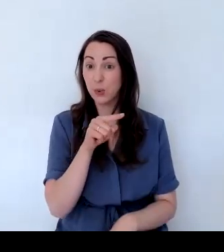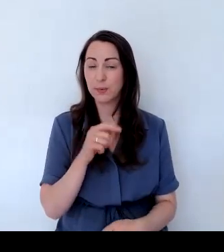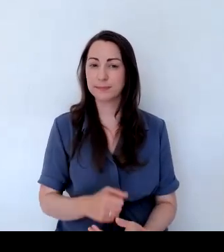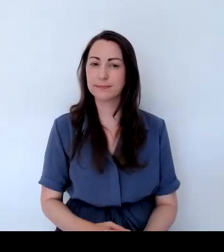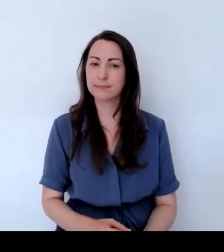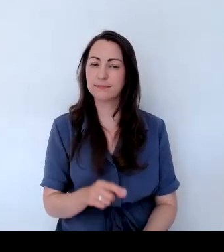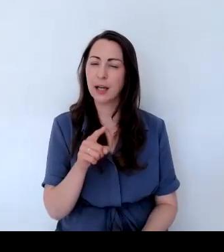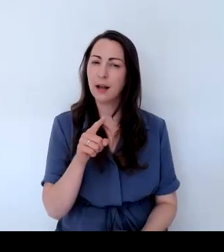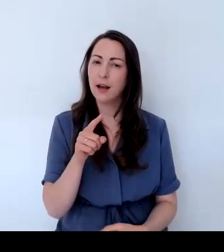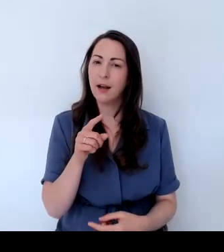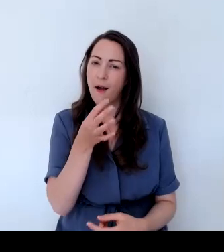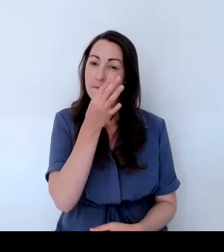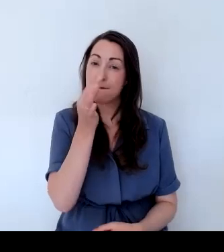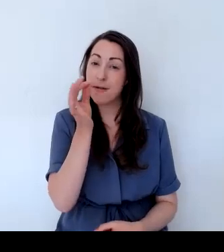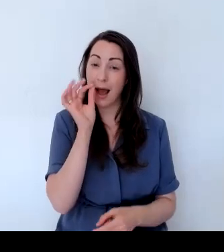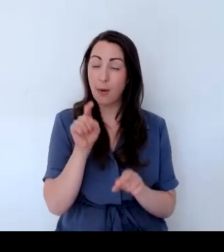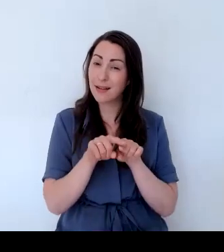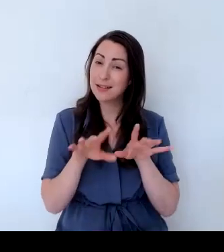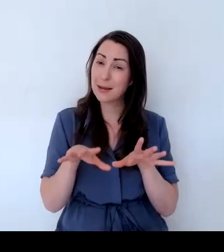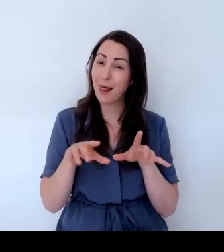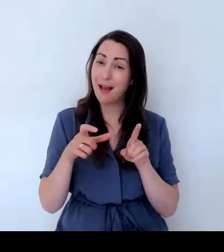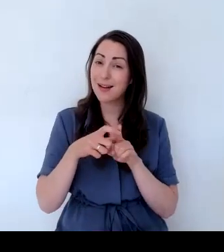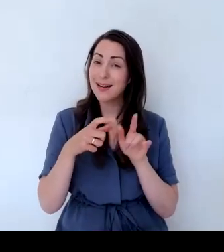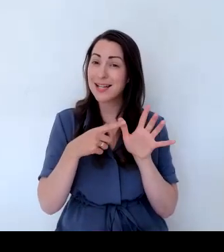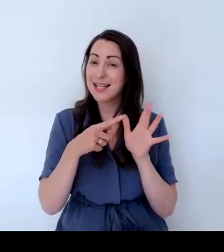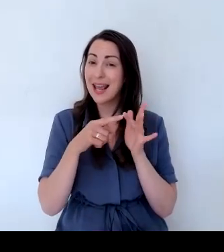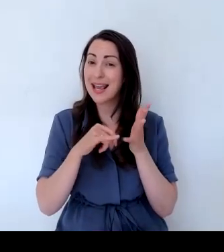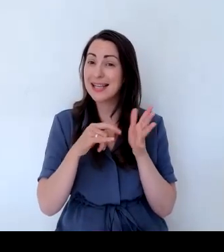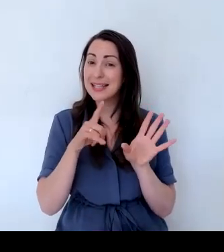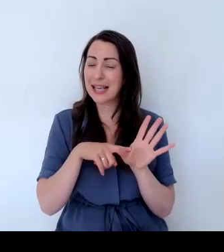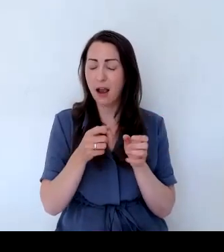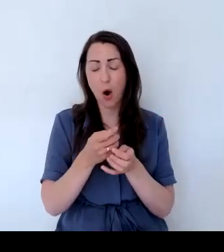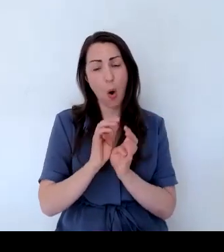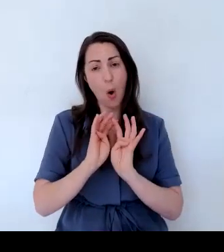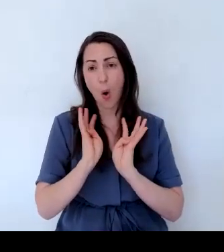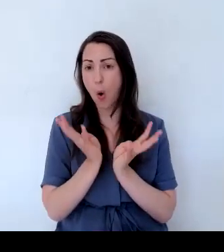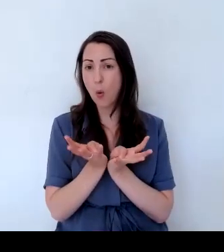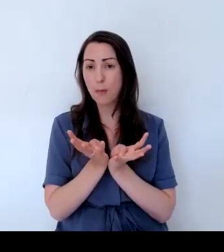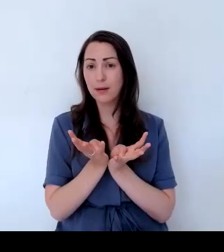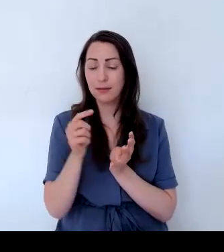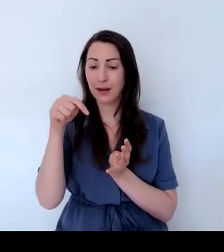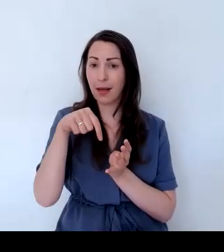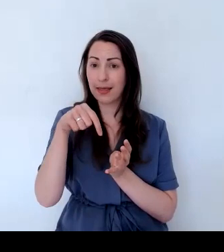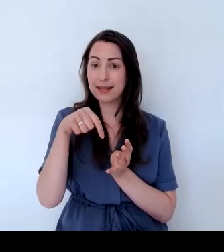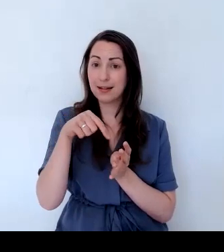daisy-like flower, very open daisy-like flower, the yellow centre and white petals.